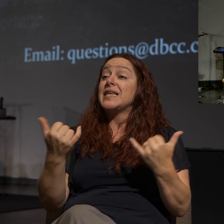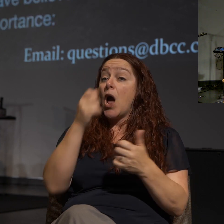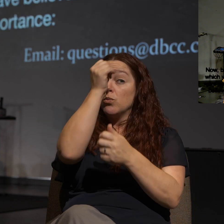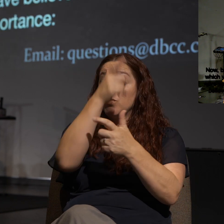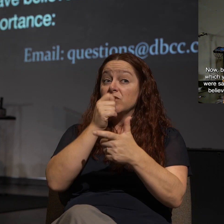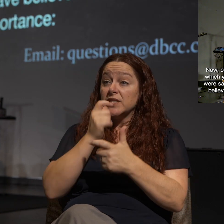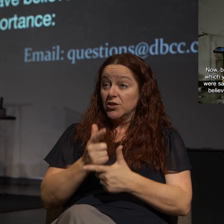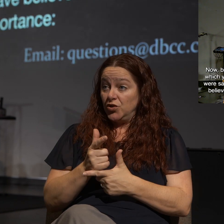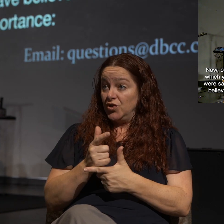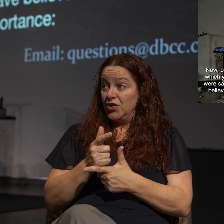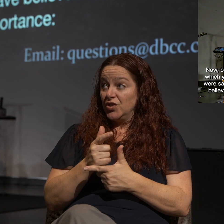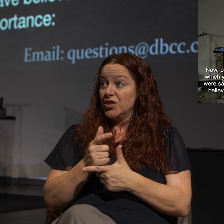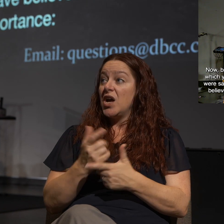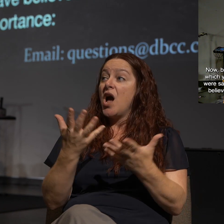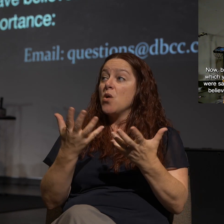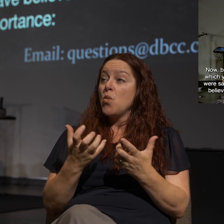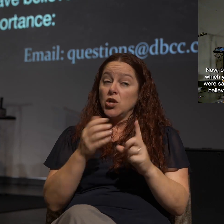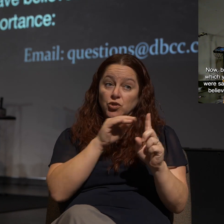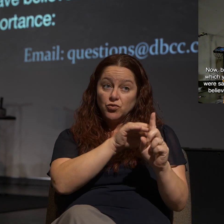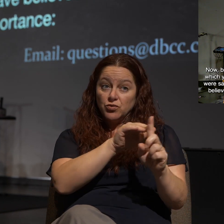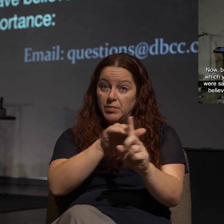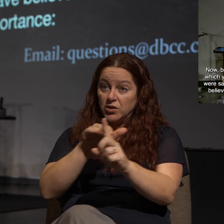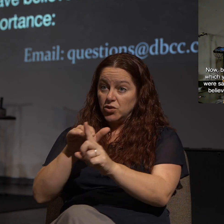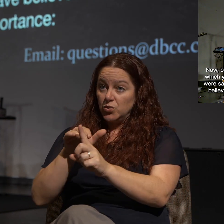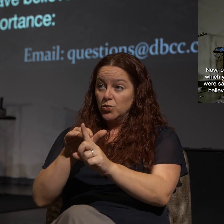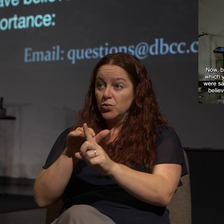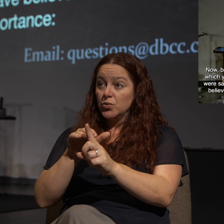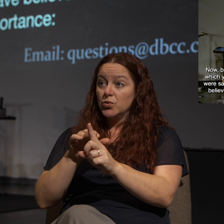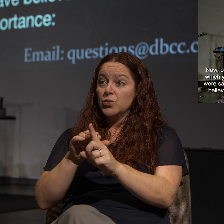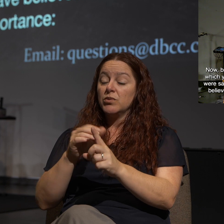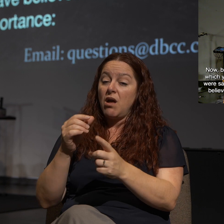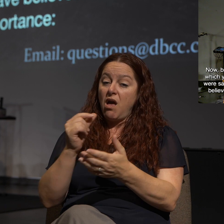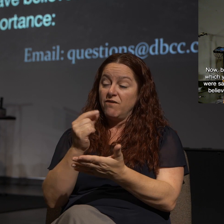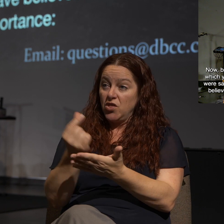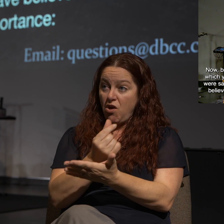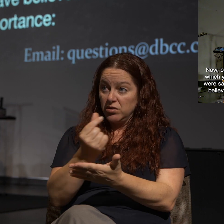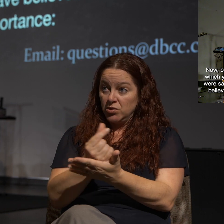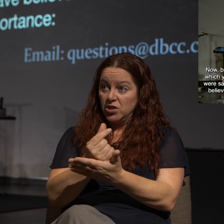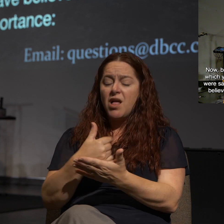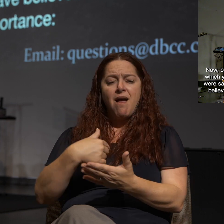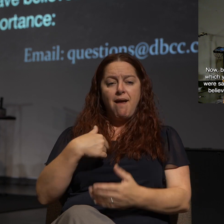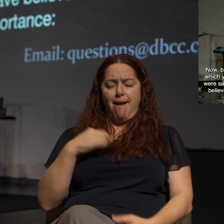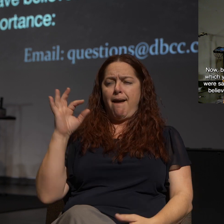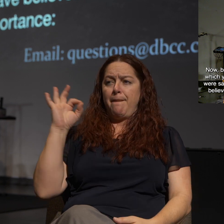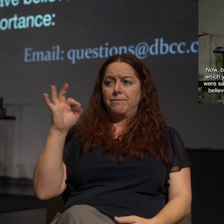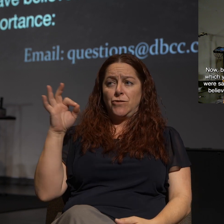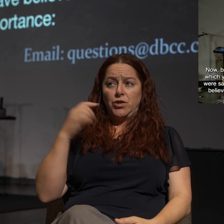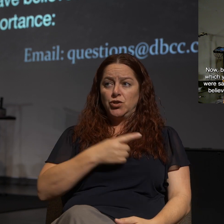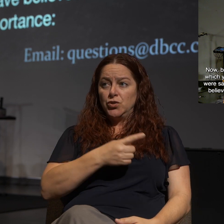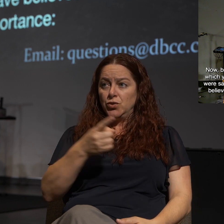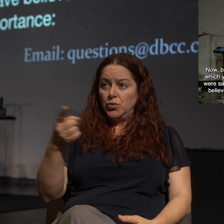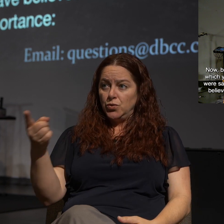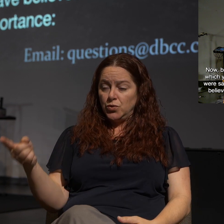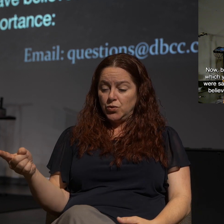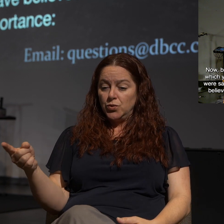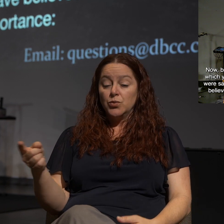sisters, I want to remind you of the gospel. I preach to you. You received,